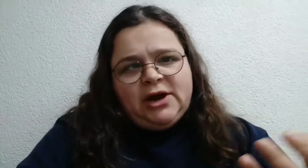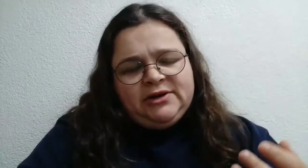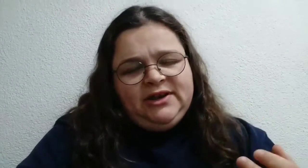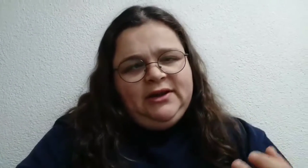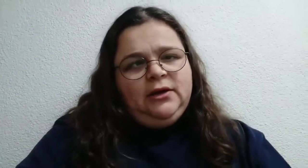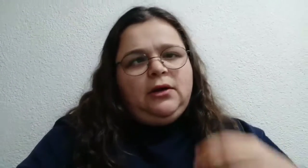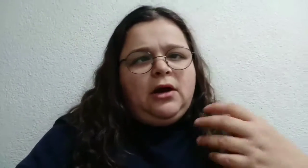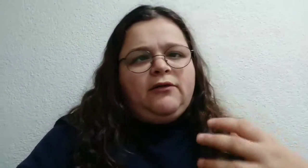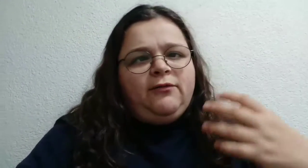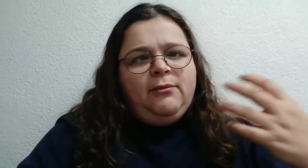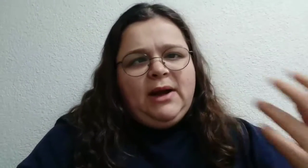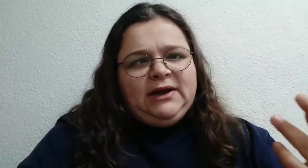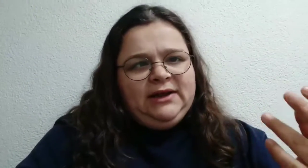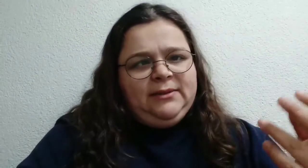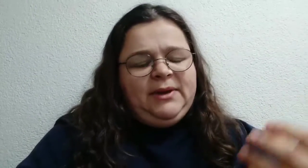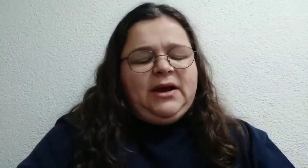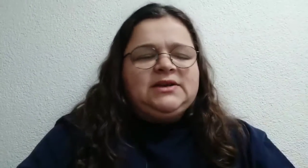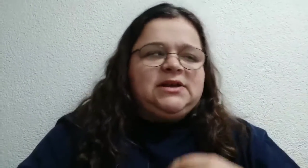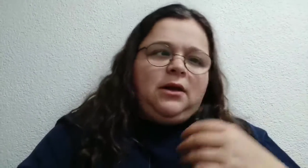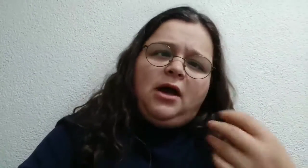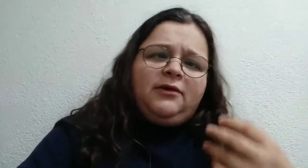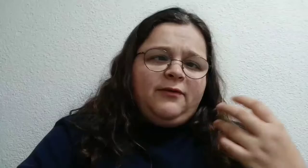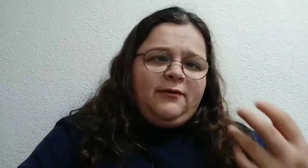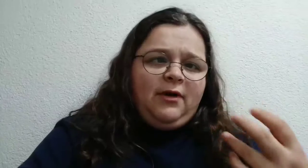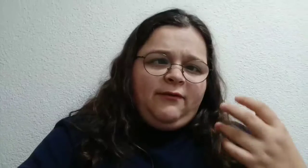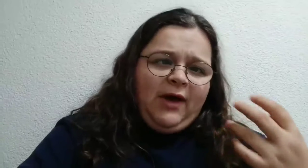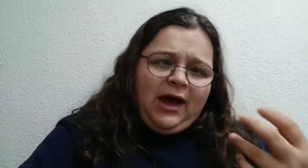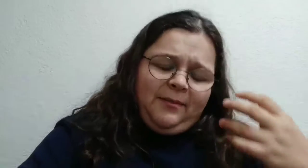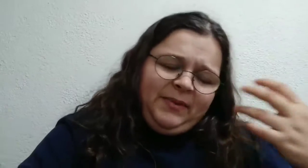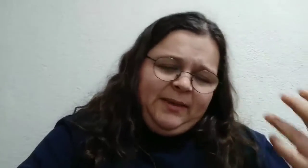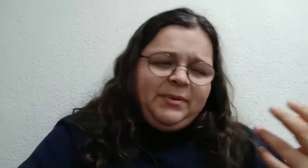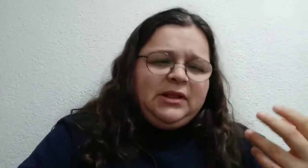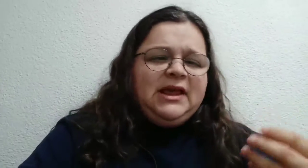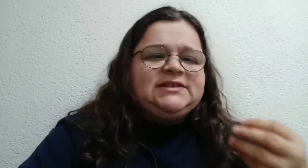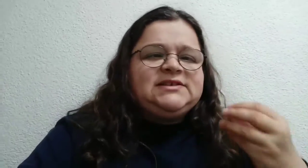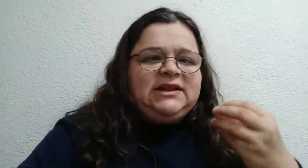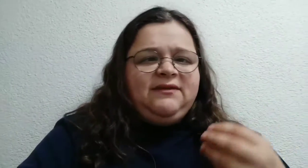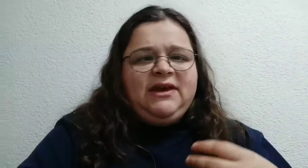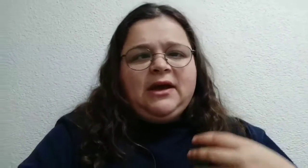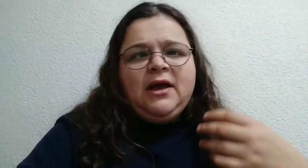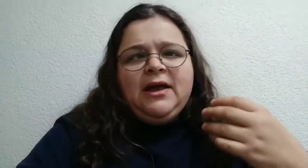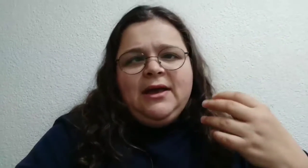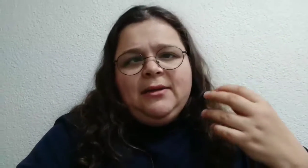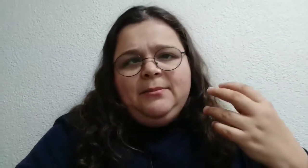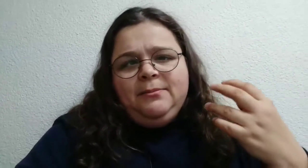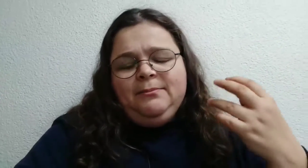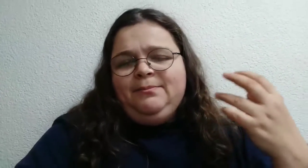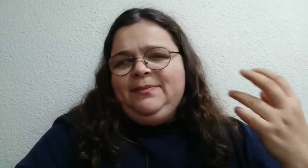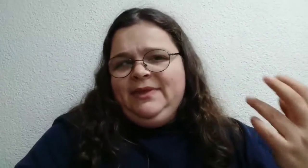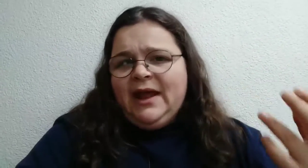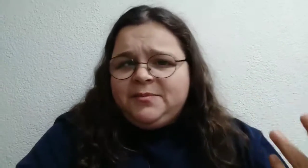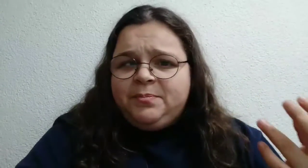charity, a lot of money. Because a lot of people, it's living not